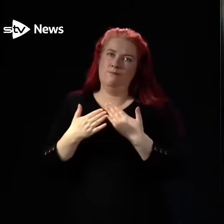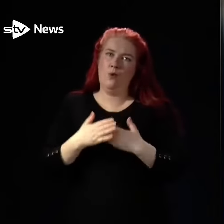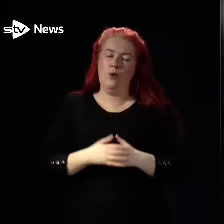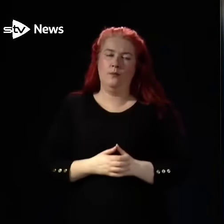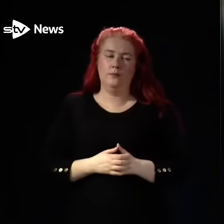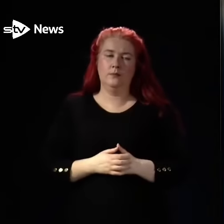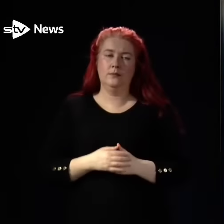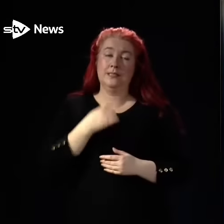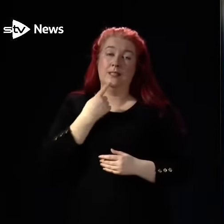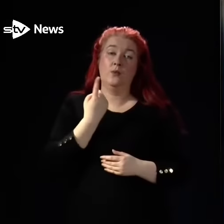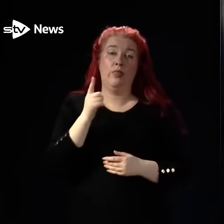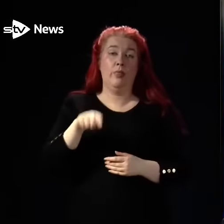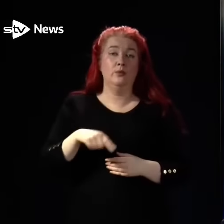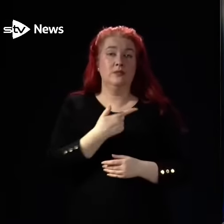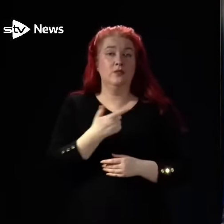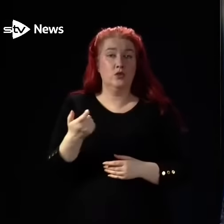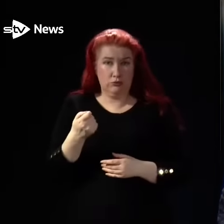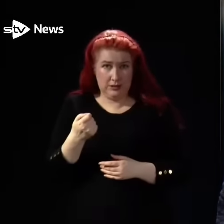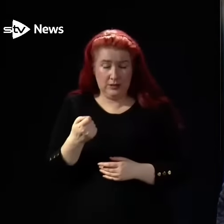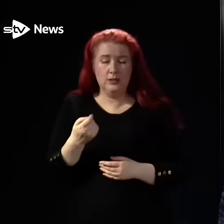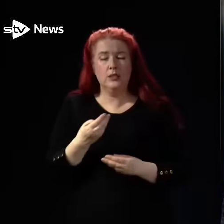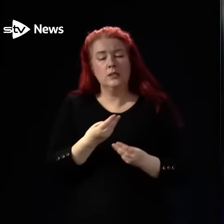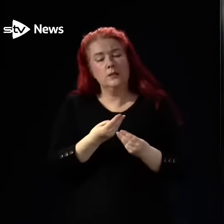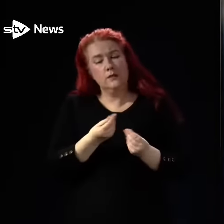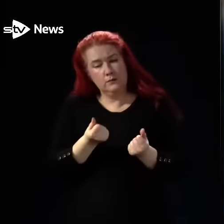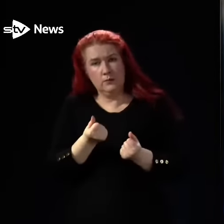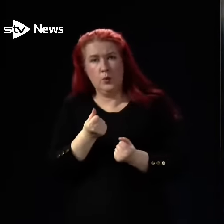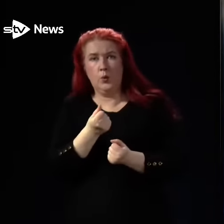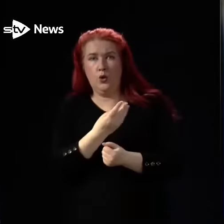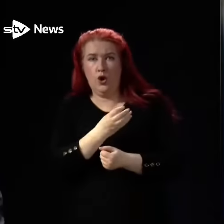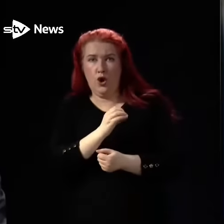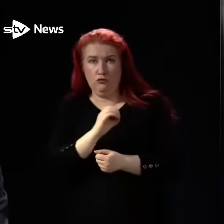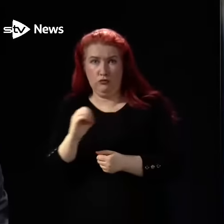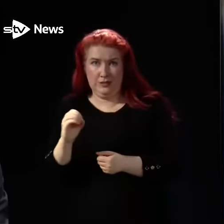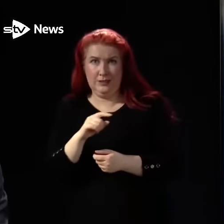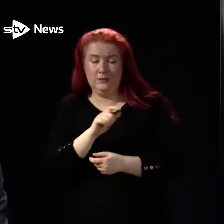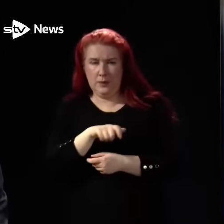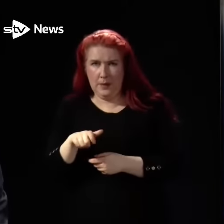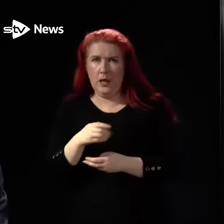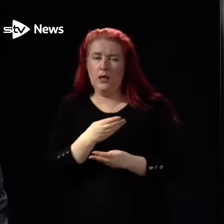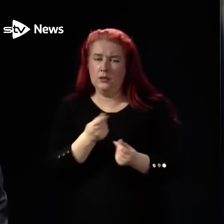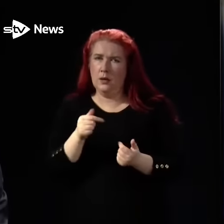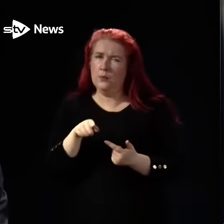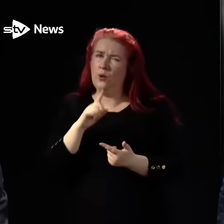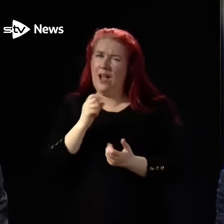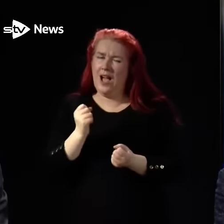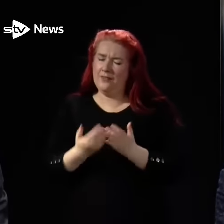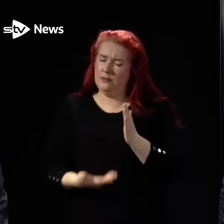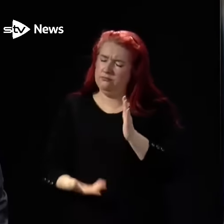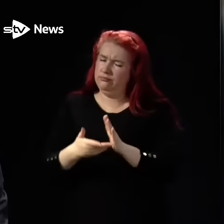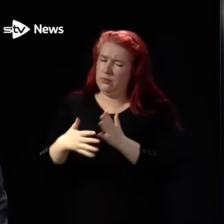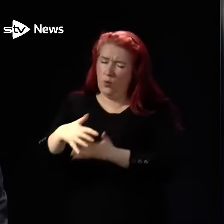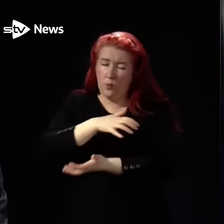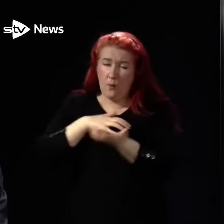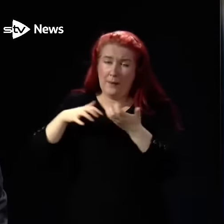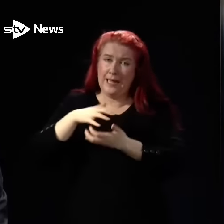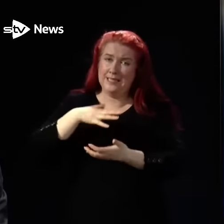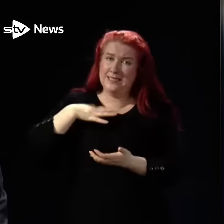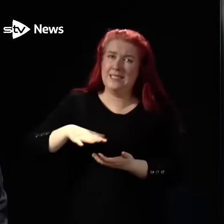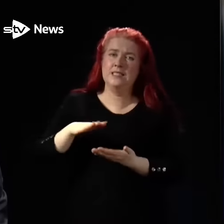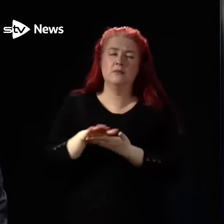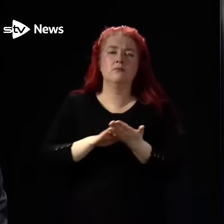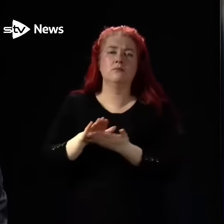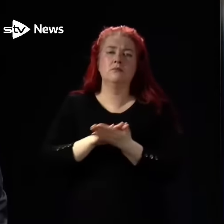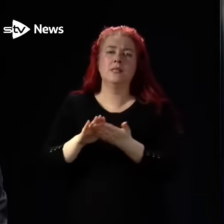the 1,700 I spoke about, a few hundred of those will be people with extremely complex needs and people for whom the